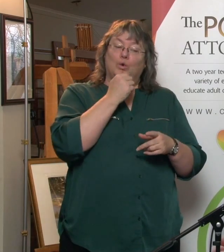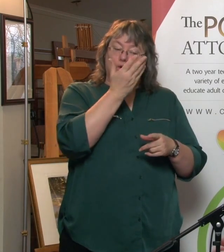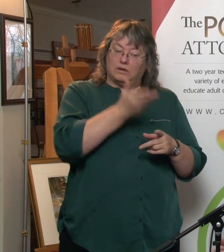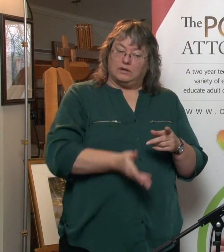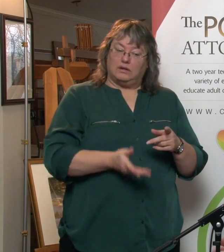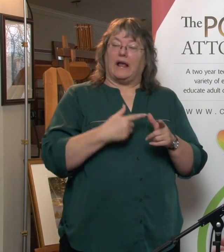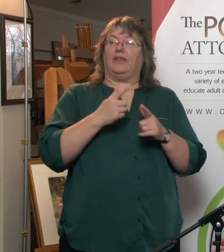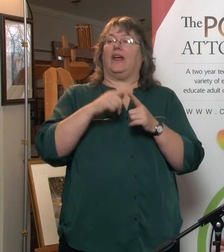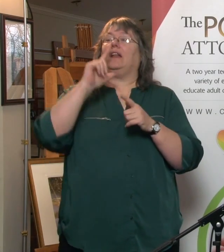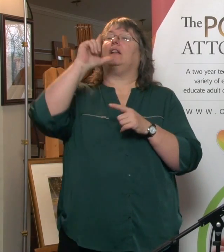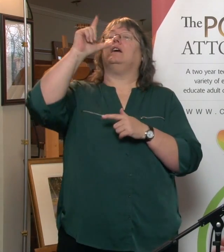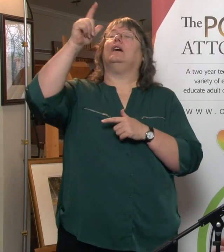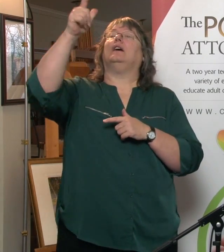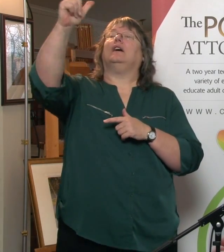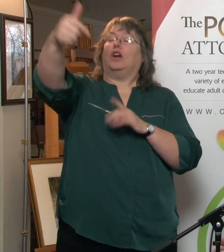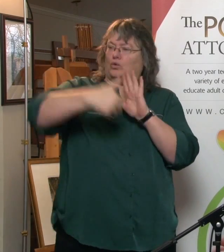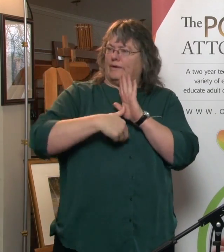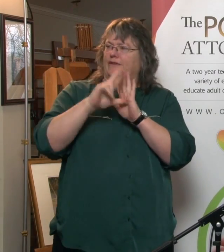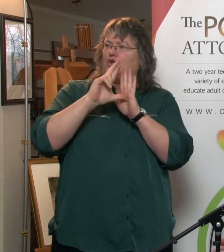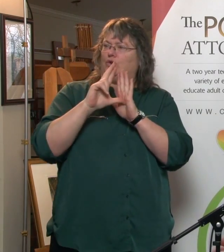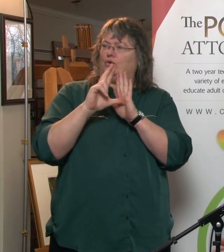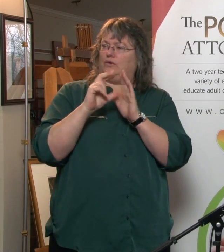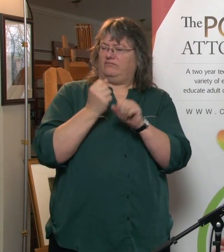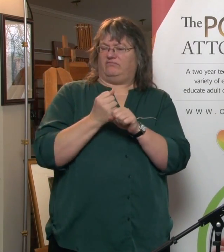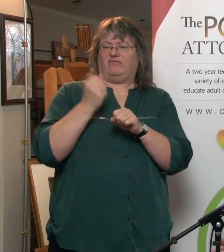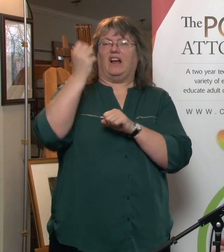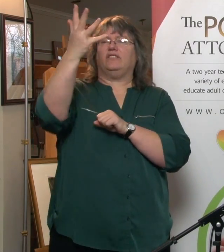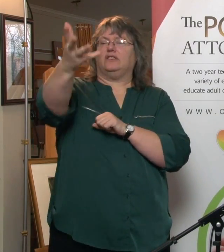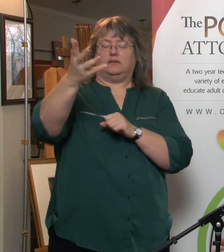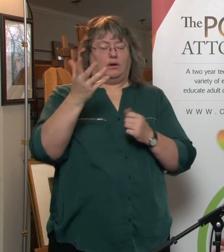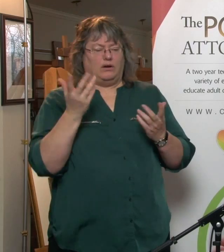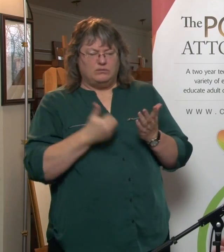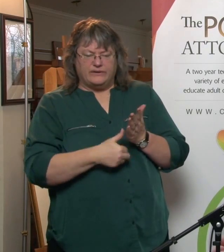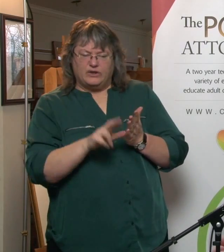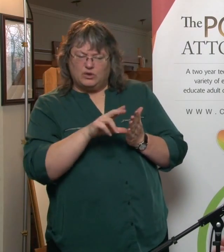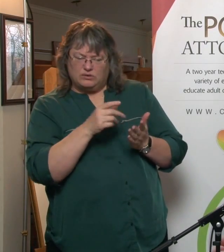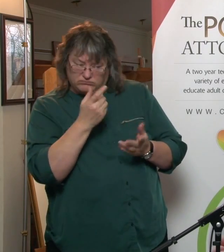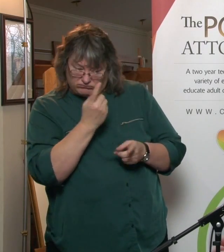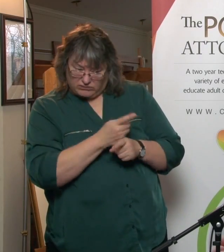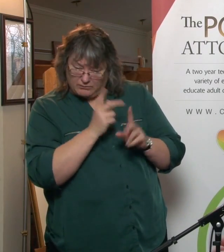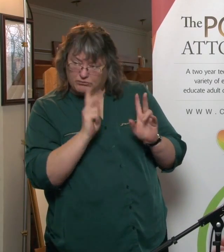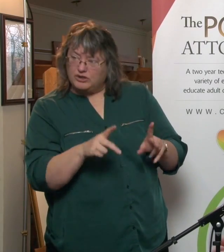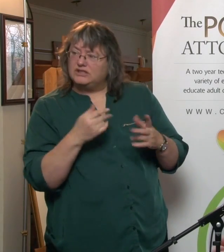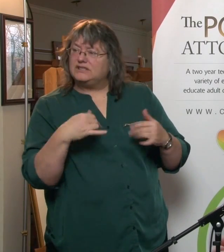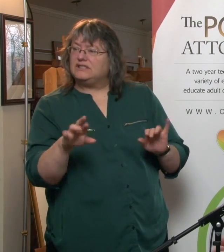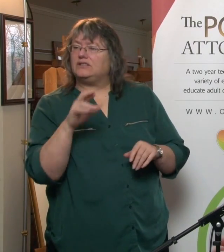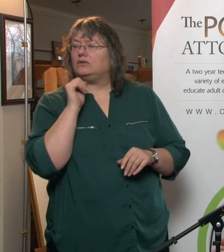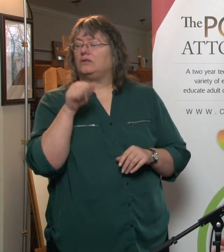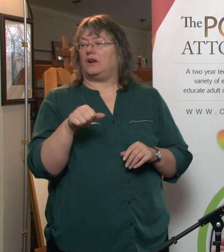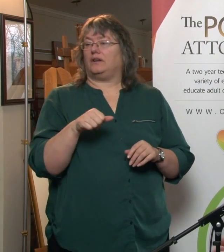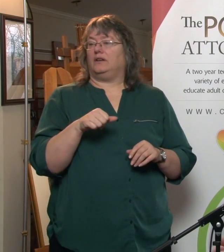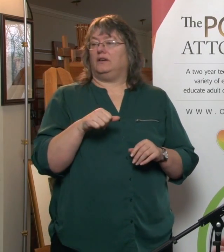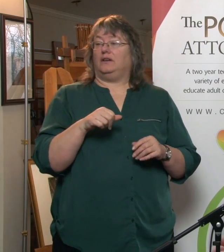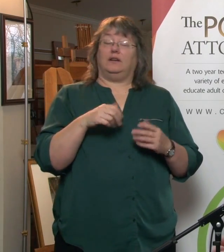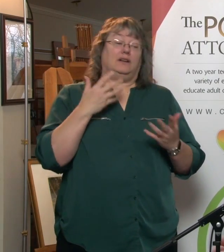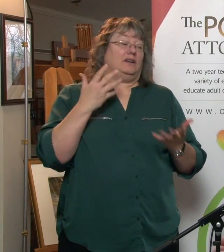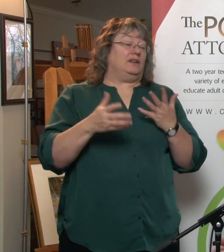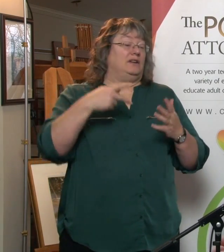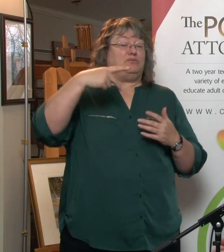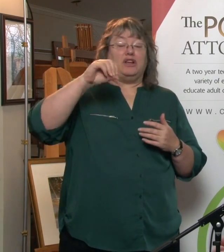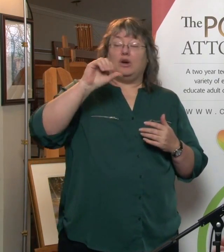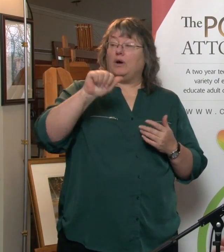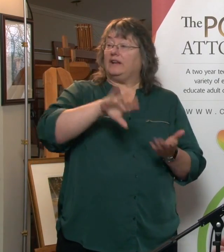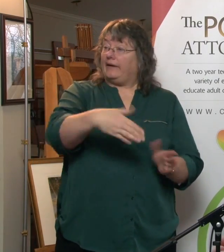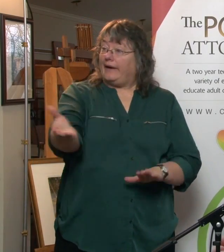review. What made sense 5, 10, 30 years ago may not make sense now. But generally, Mary, and the attorney can die along the way, do something